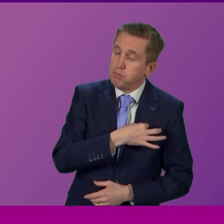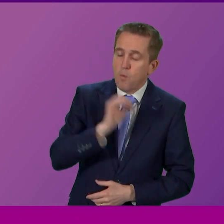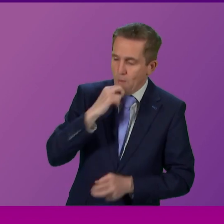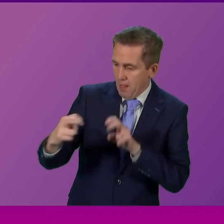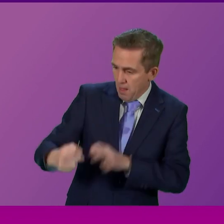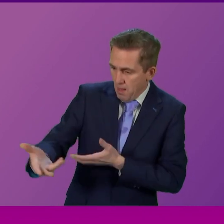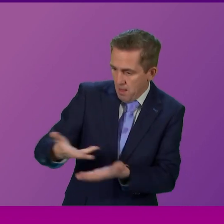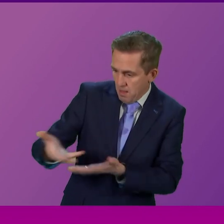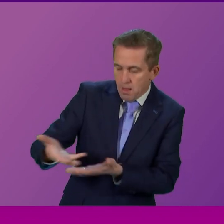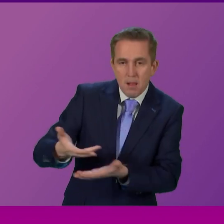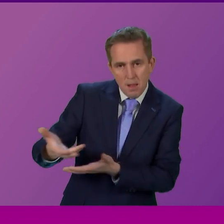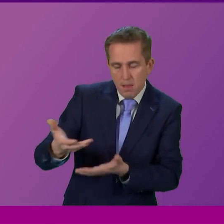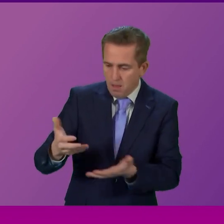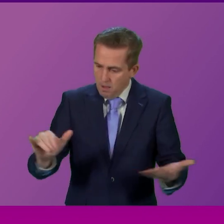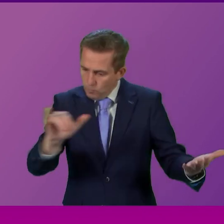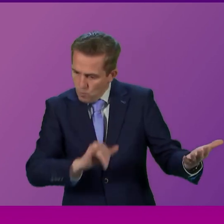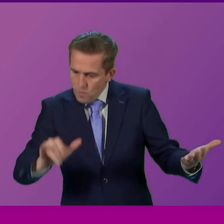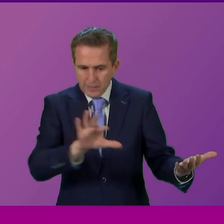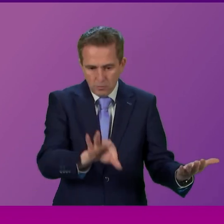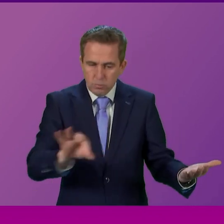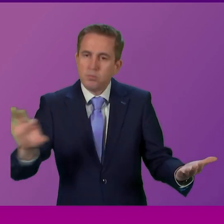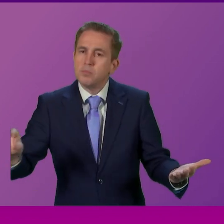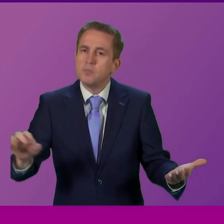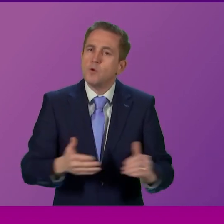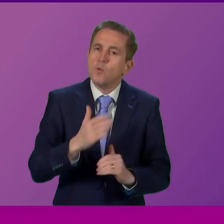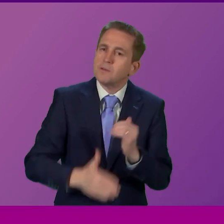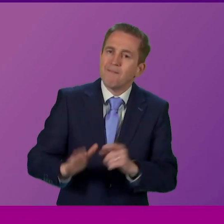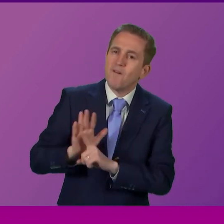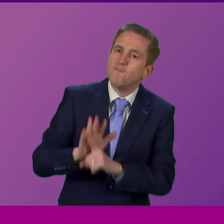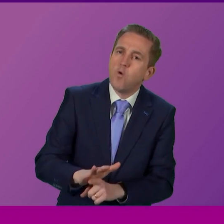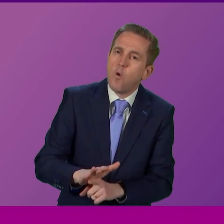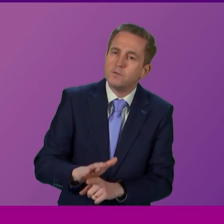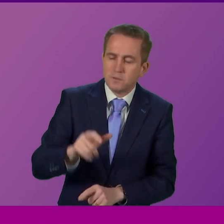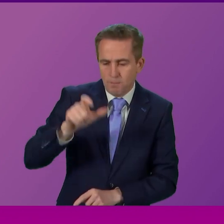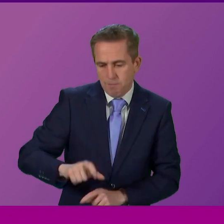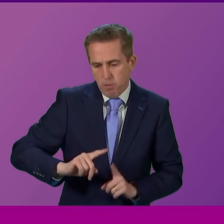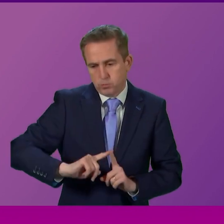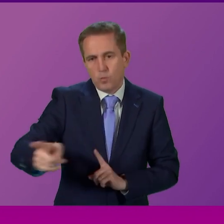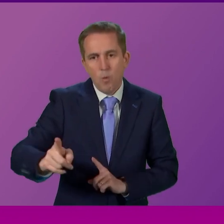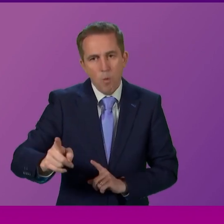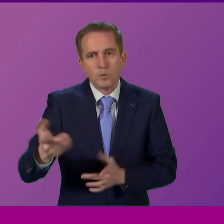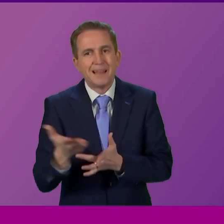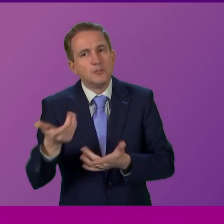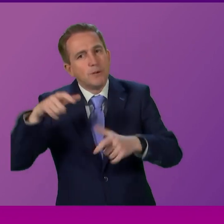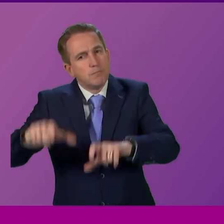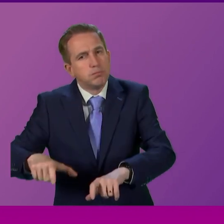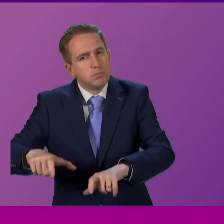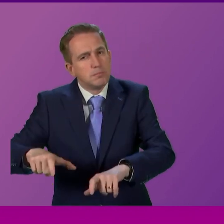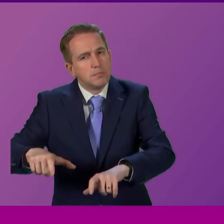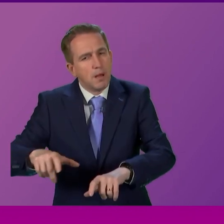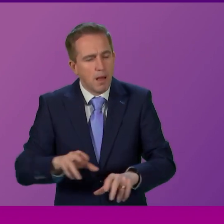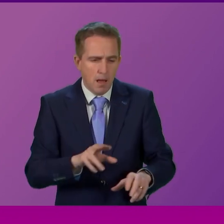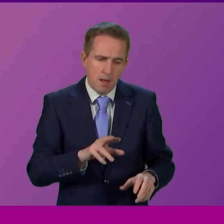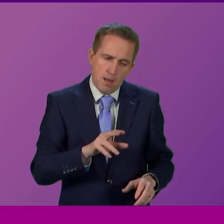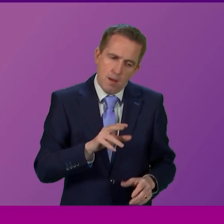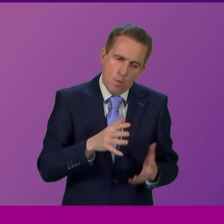previous answer day in and day out so we are not going to be forcing people out simply said in my comments and I hope Willie Rennie takes them